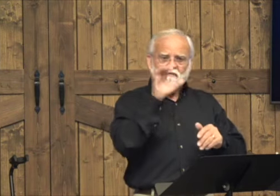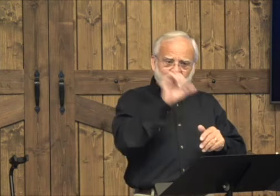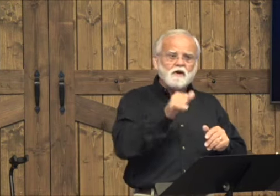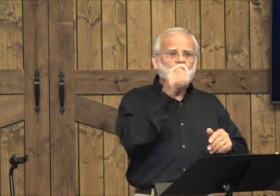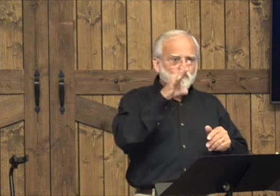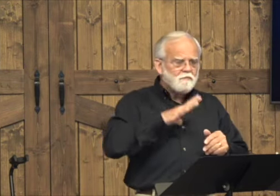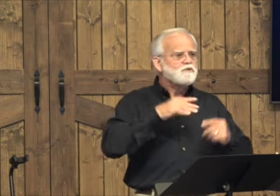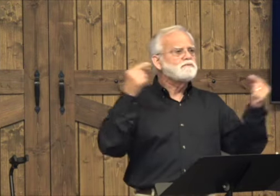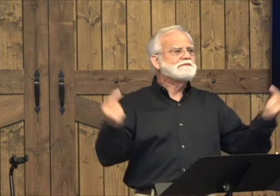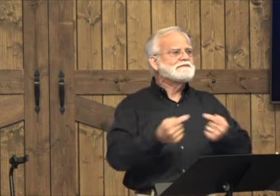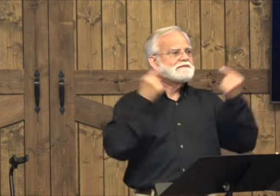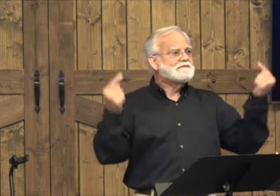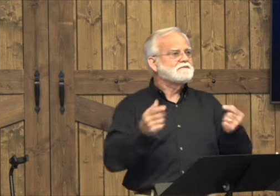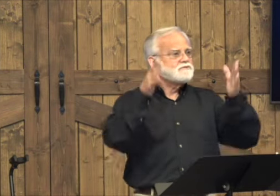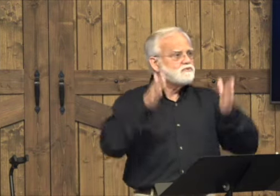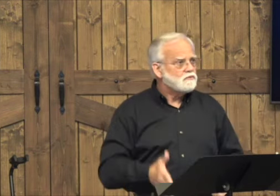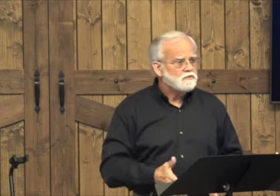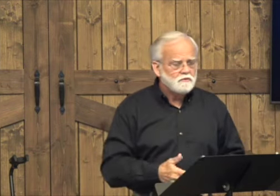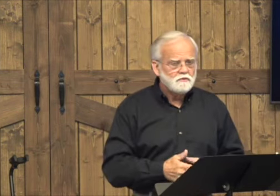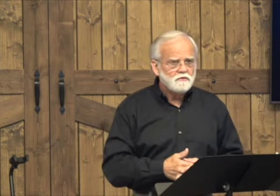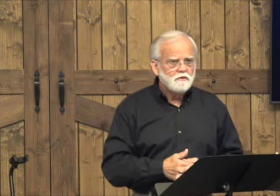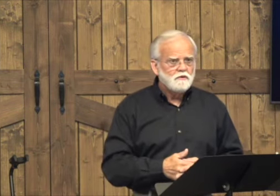that the verse does say that the woman was a sinner